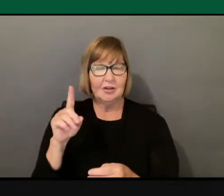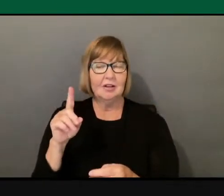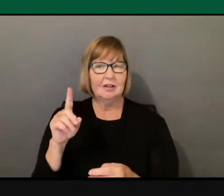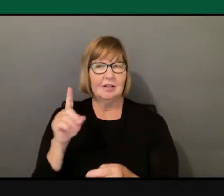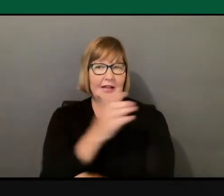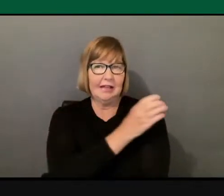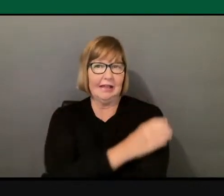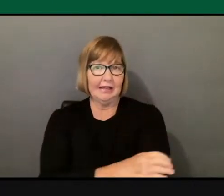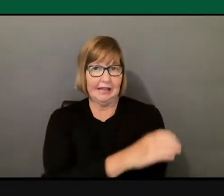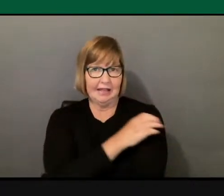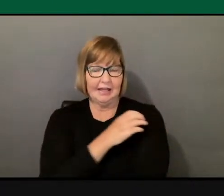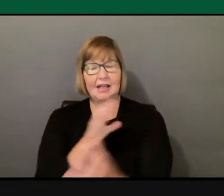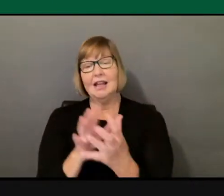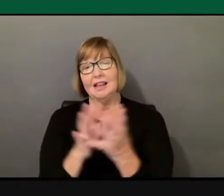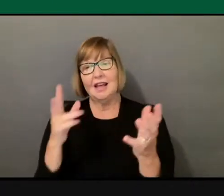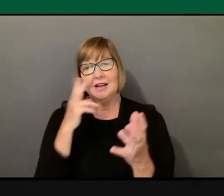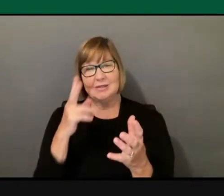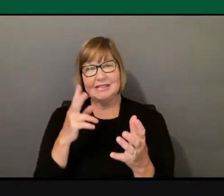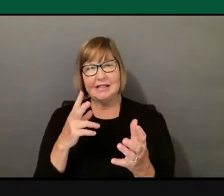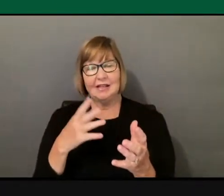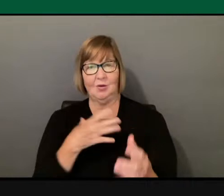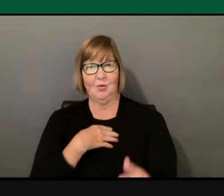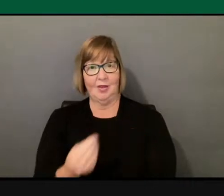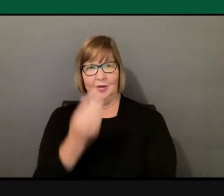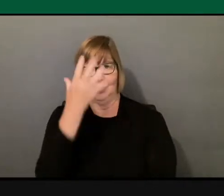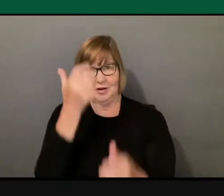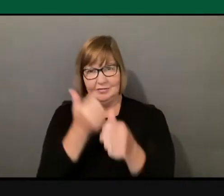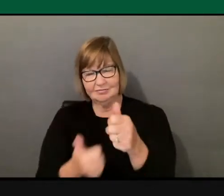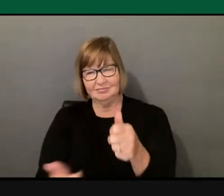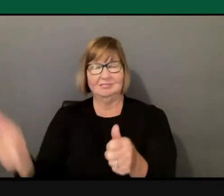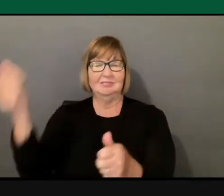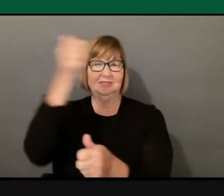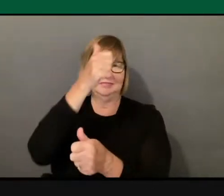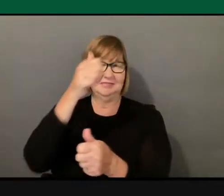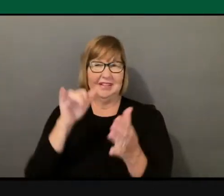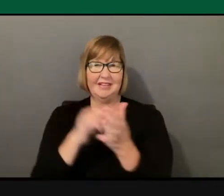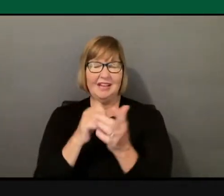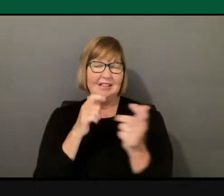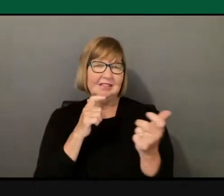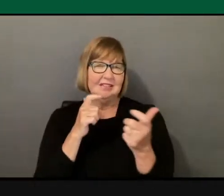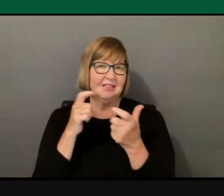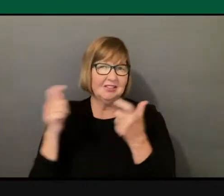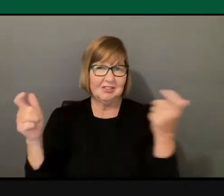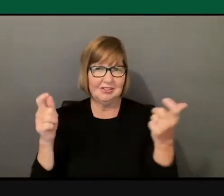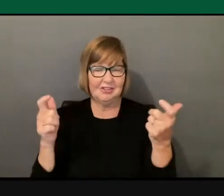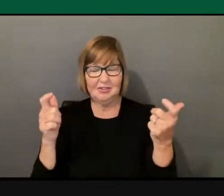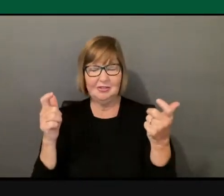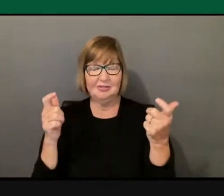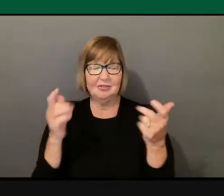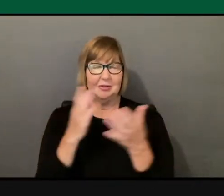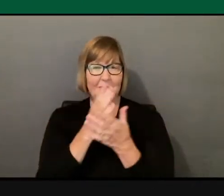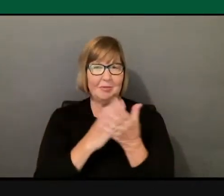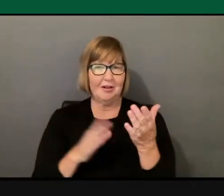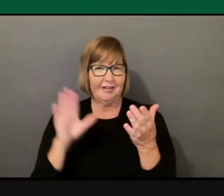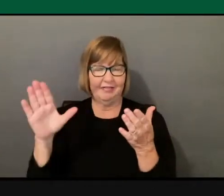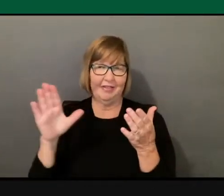of what we see with white supremacy is misogyny, is a huge part of their ideology. And in order for healing